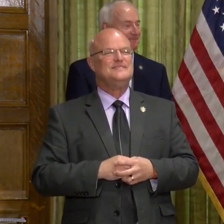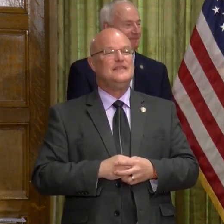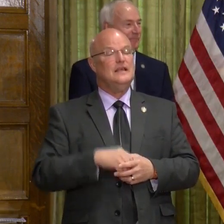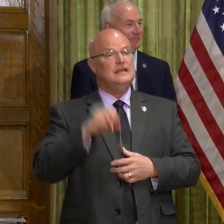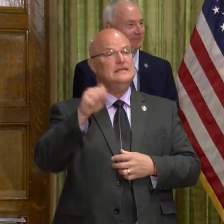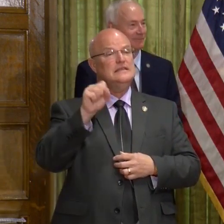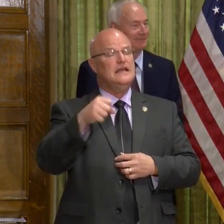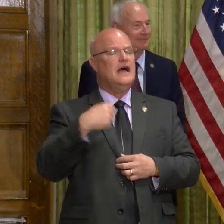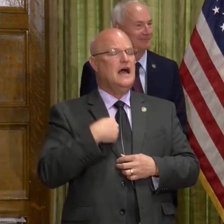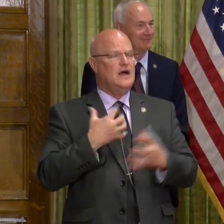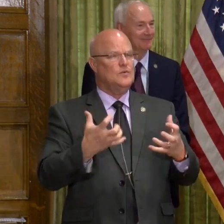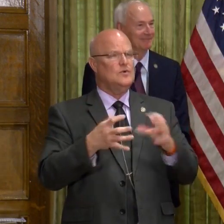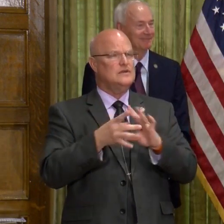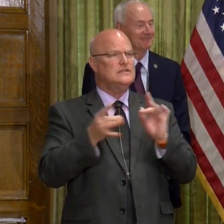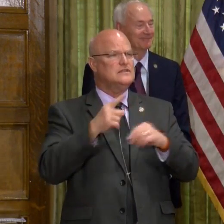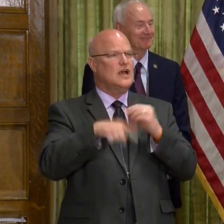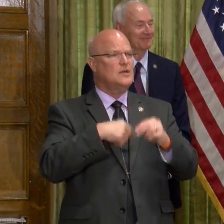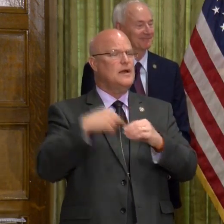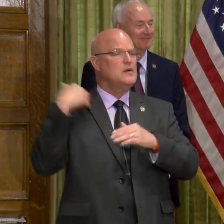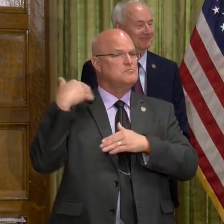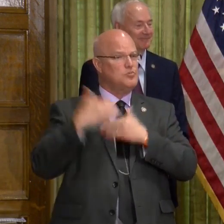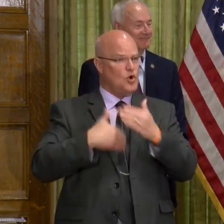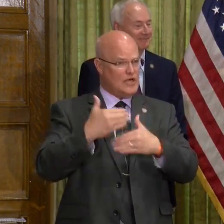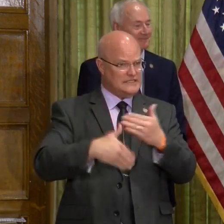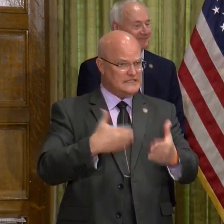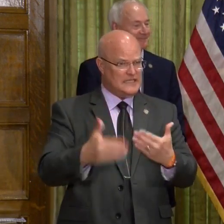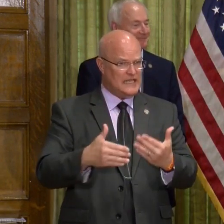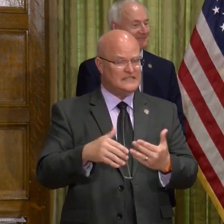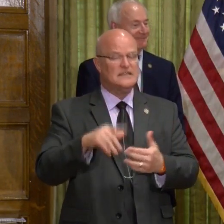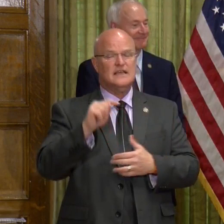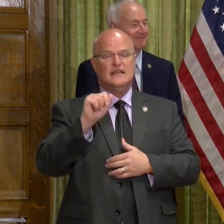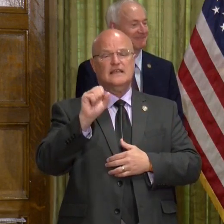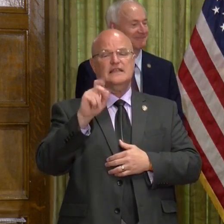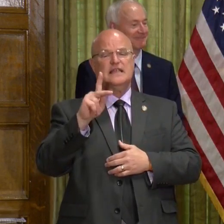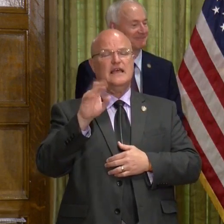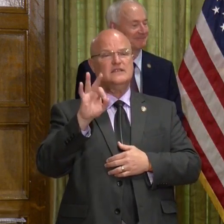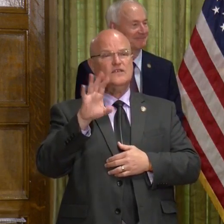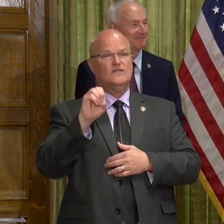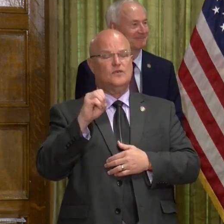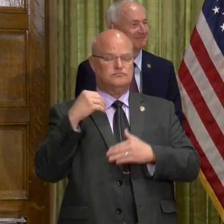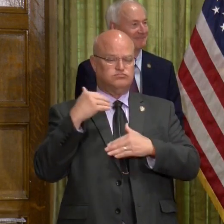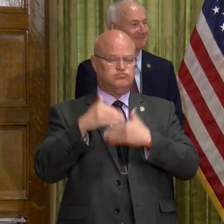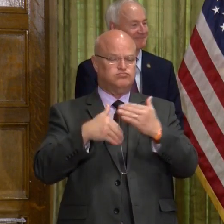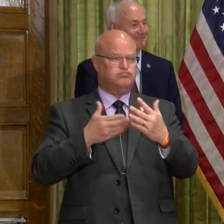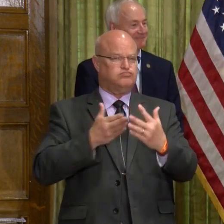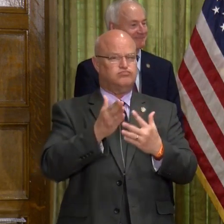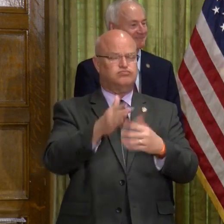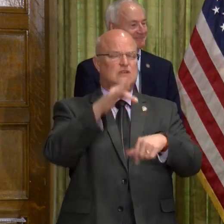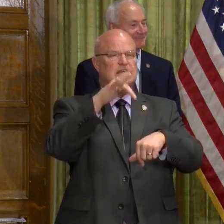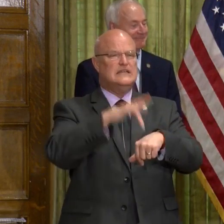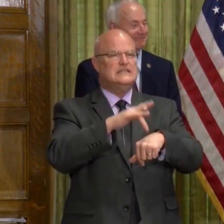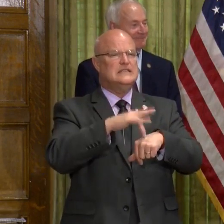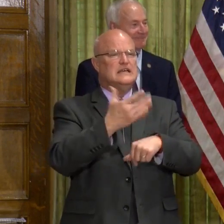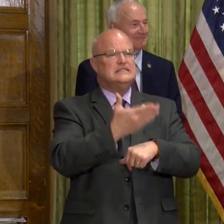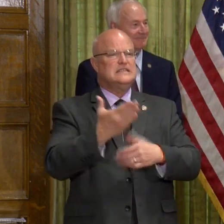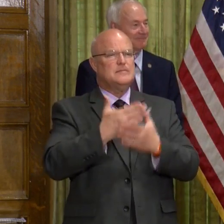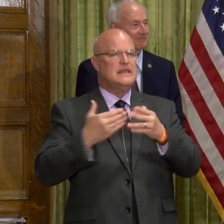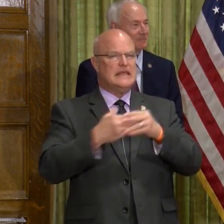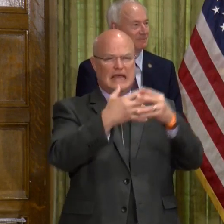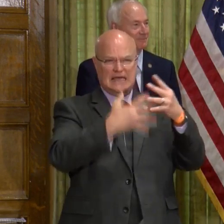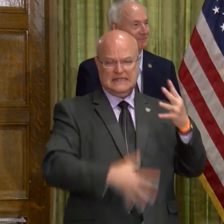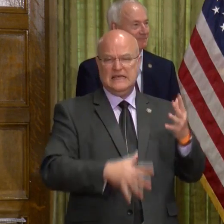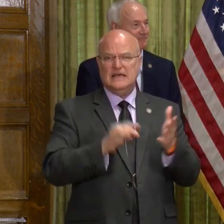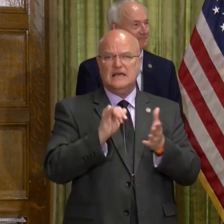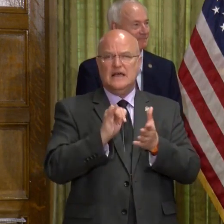So, yeah, I wanted to talk a bit about the process that the task force has been going through, touch base on some of these guidelines